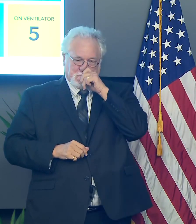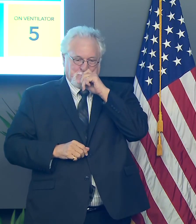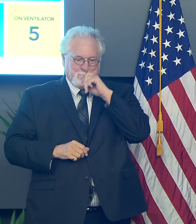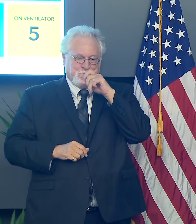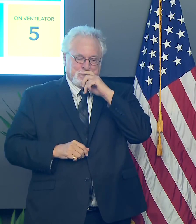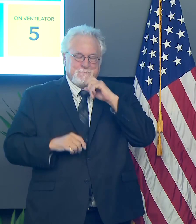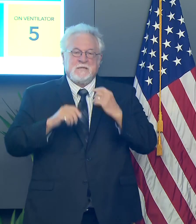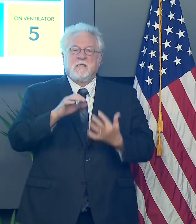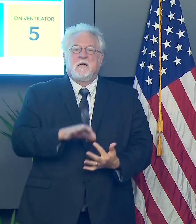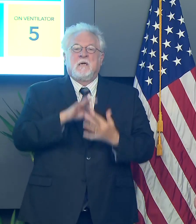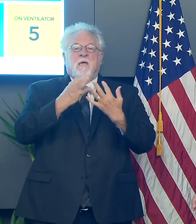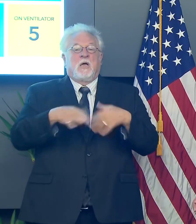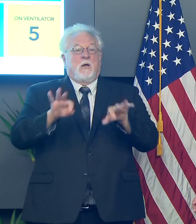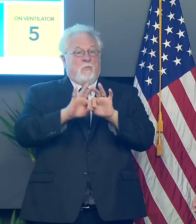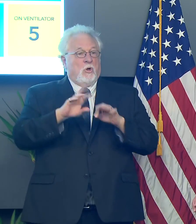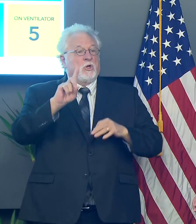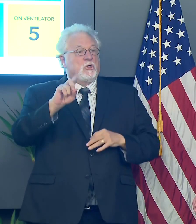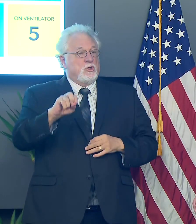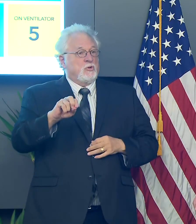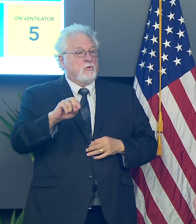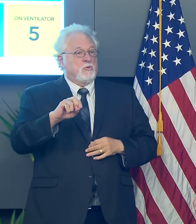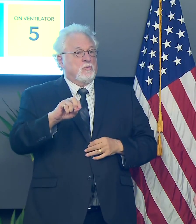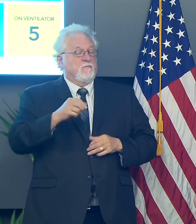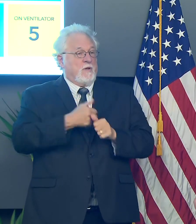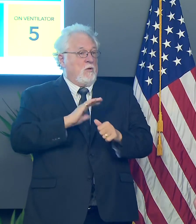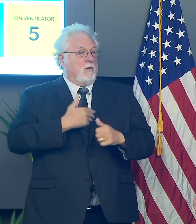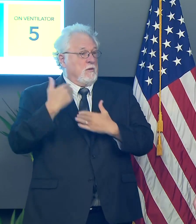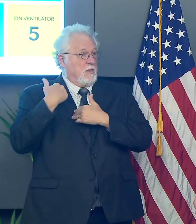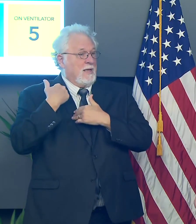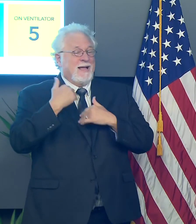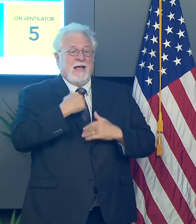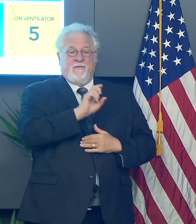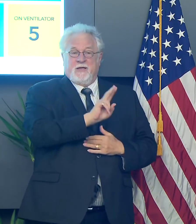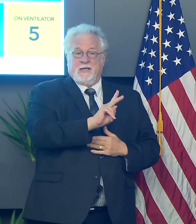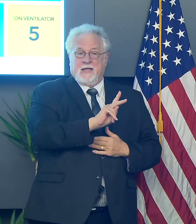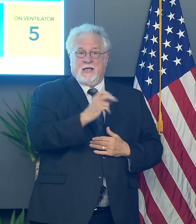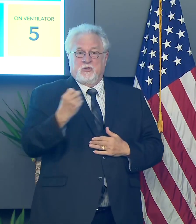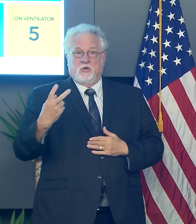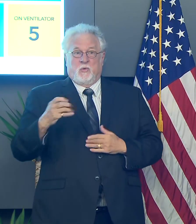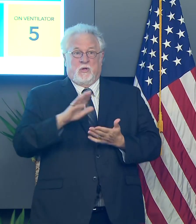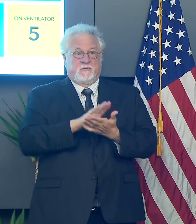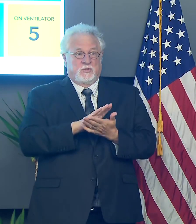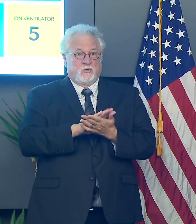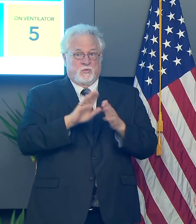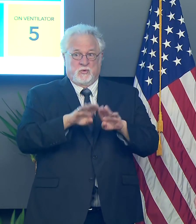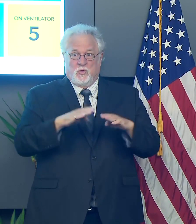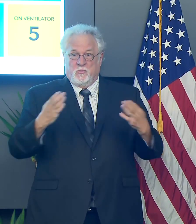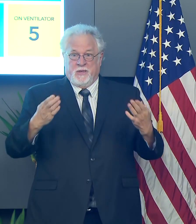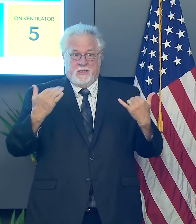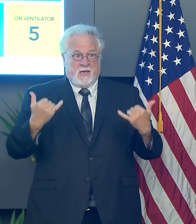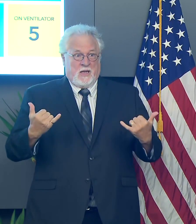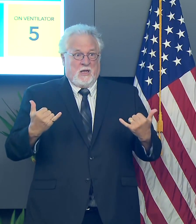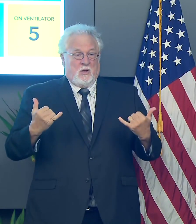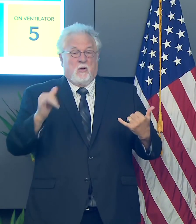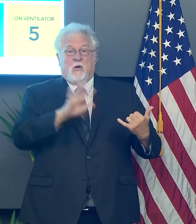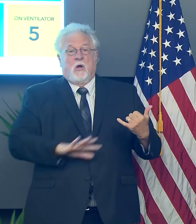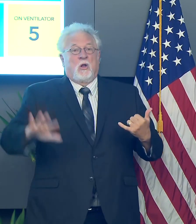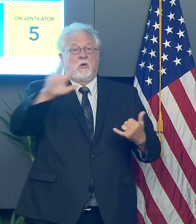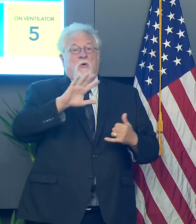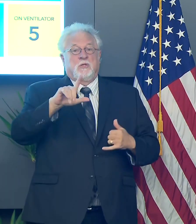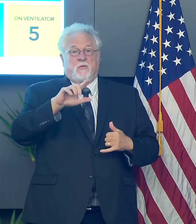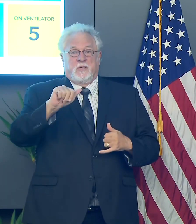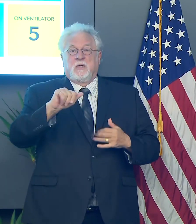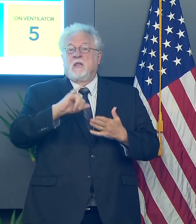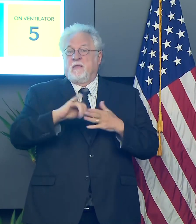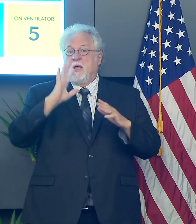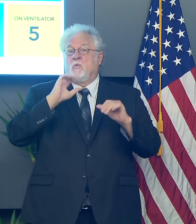and it's especially important that we all do our part because we have K through 12 schools, uh, opening now across the state and that's